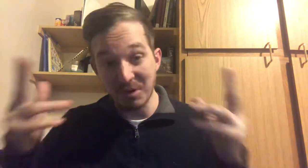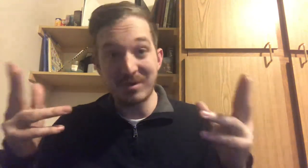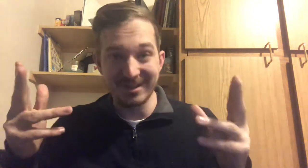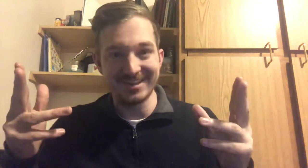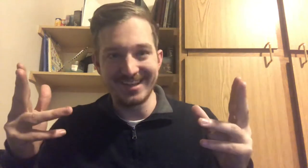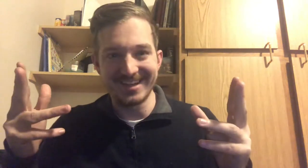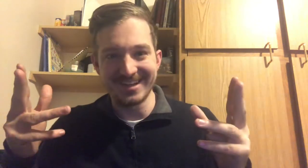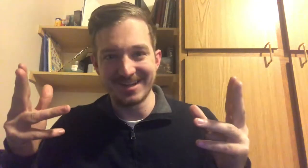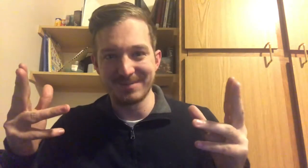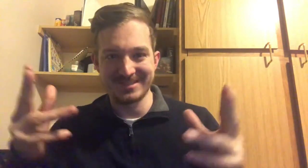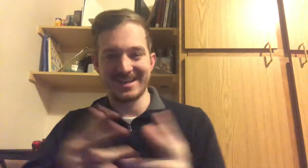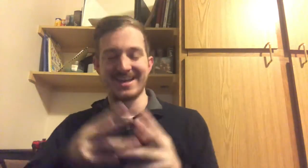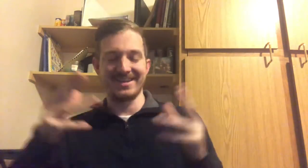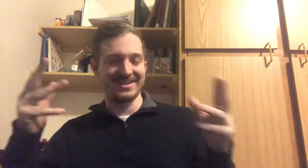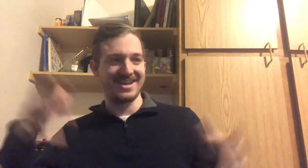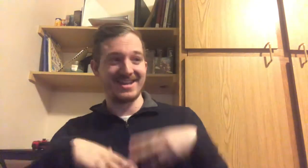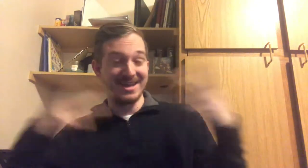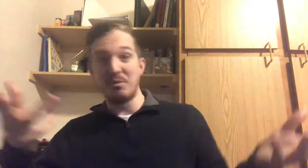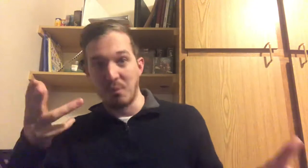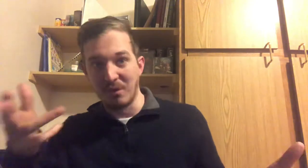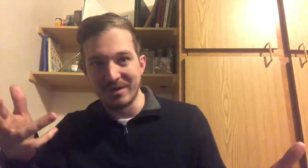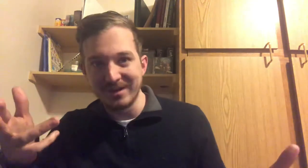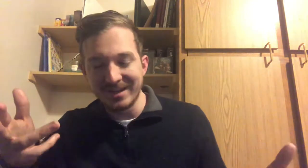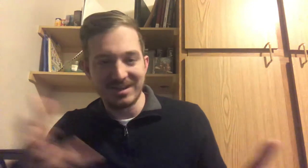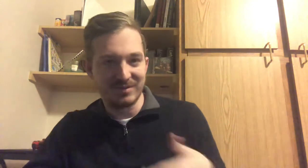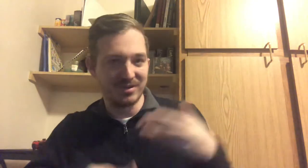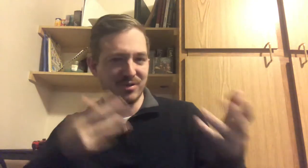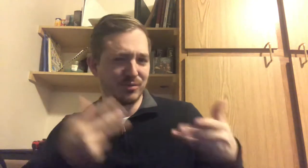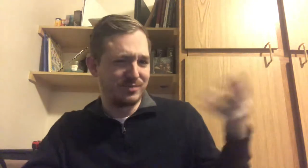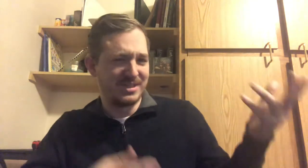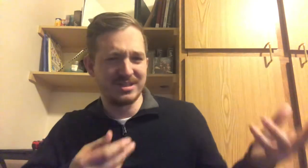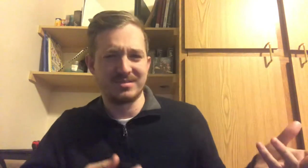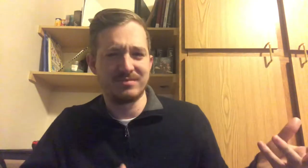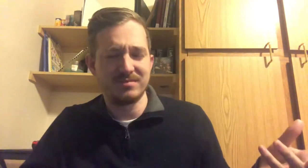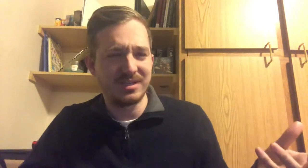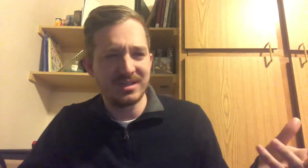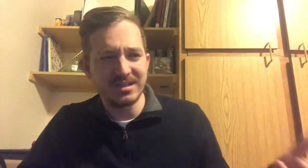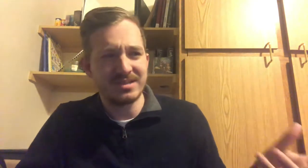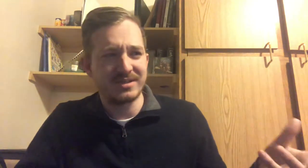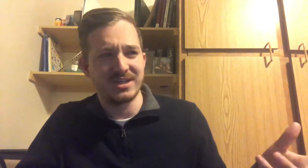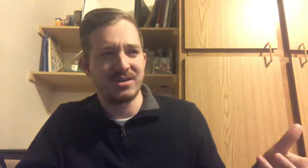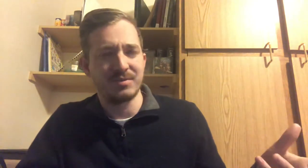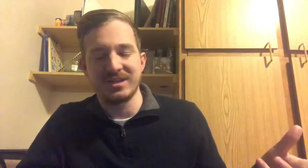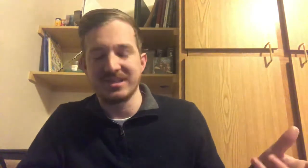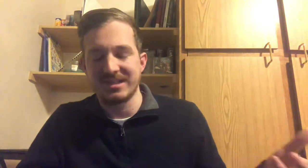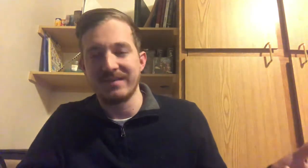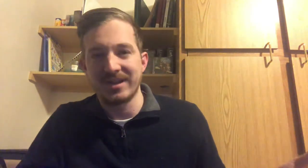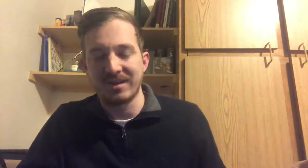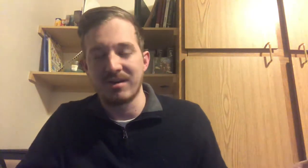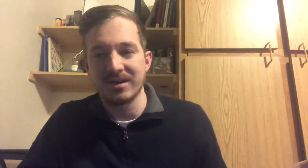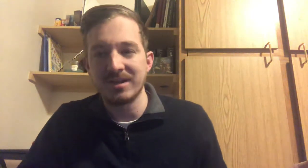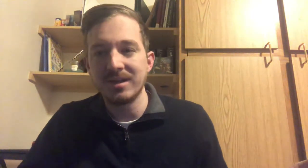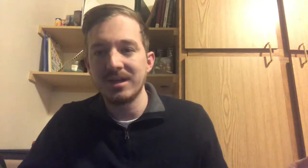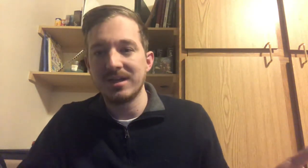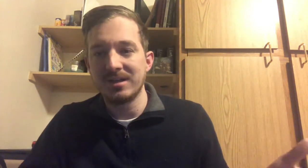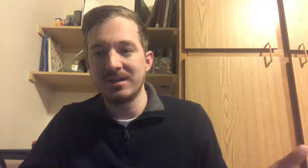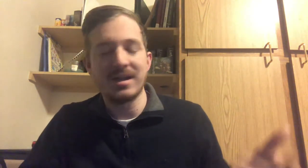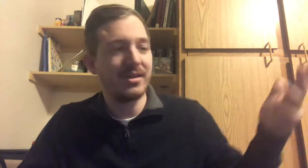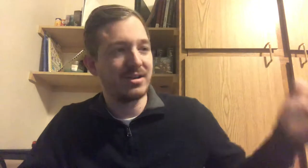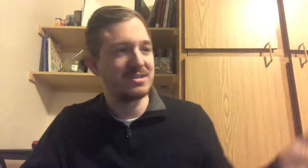Jokingly, he ended up saying that he would, even though he doesn't, he does have a channel, but he doesn't have anything on it. Neither does he